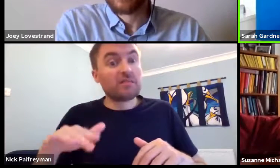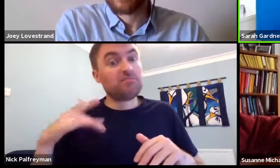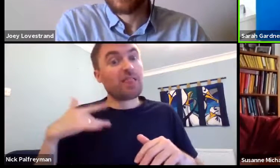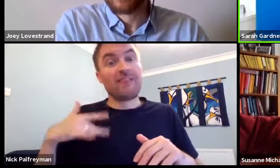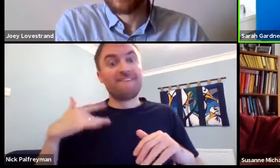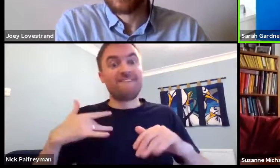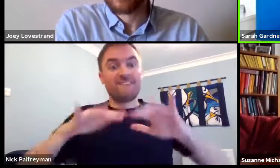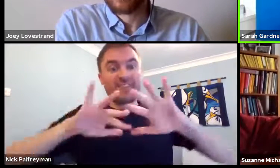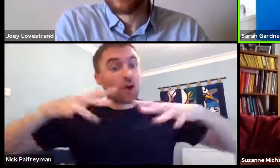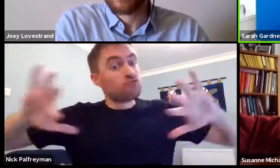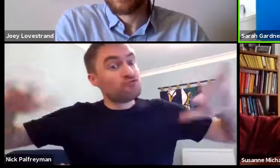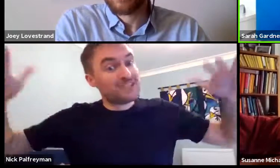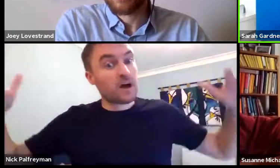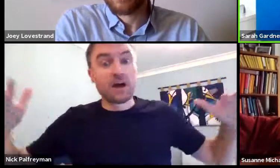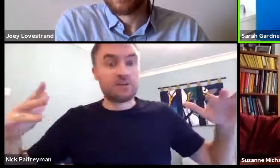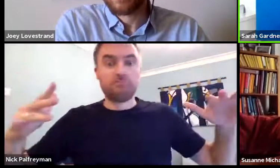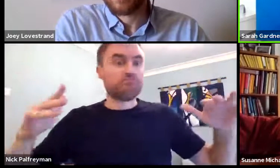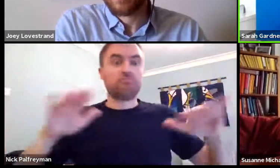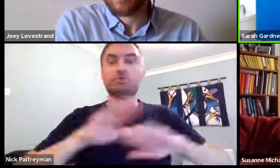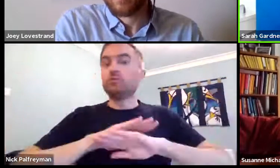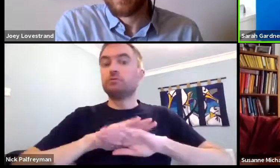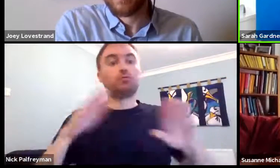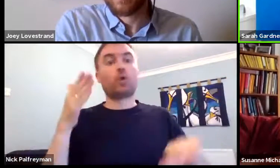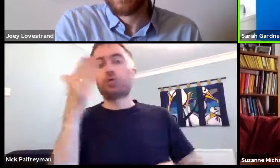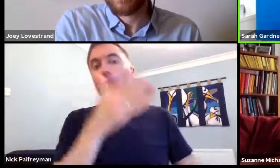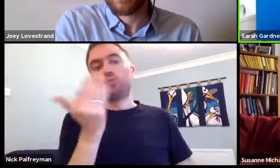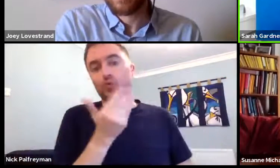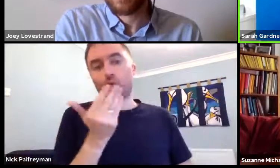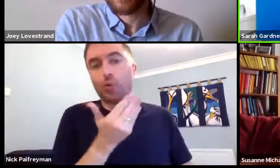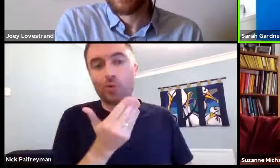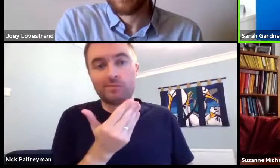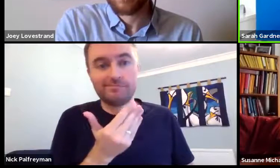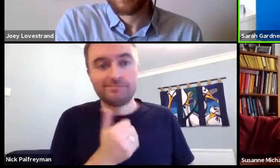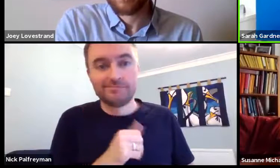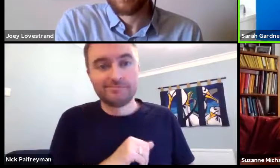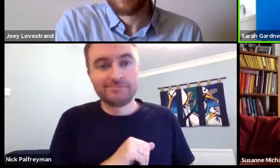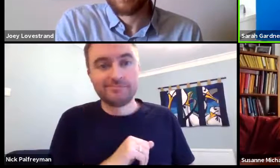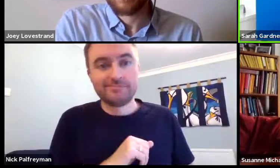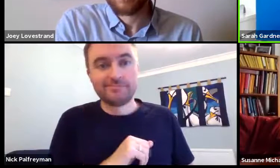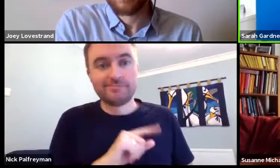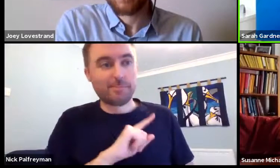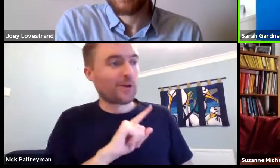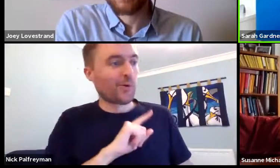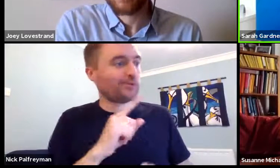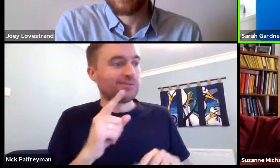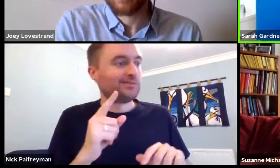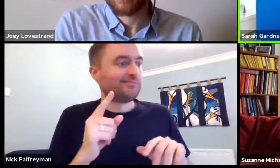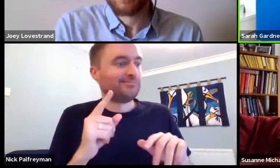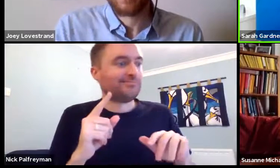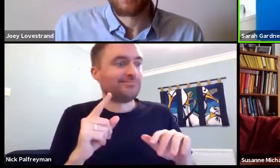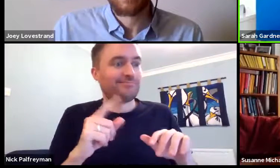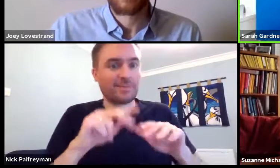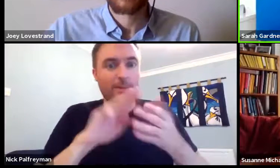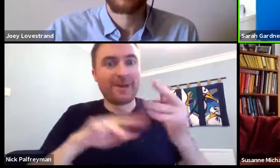Or maybe there's a deaf child that lives in a very rural setting. So they don't necessarily go to school